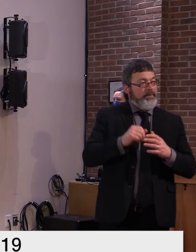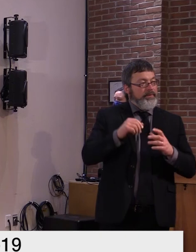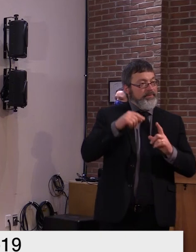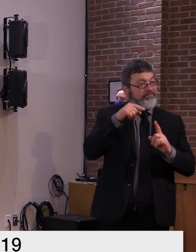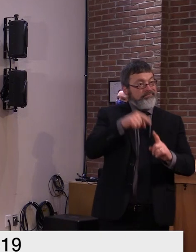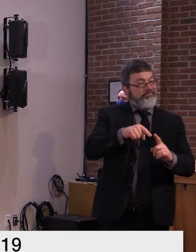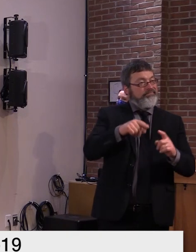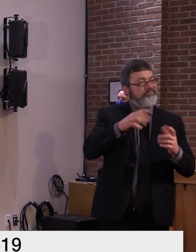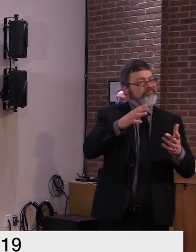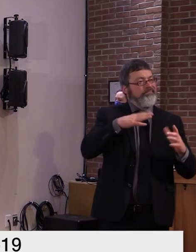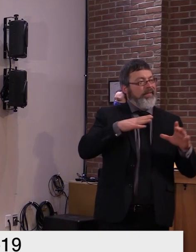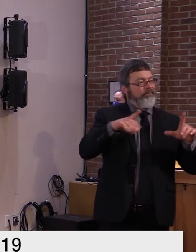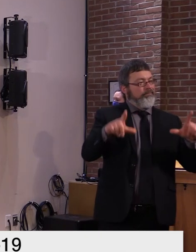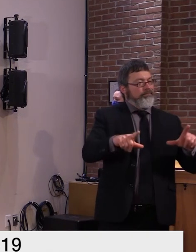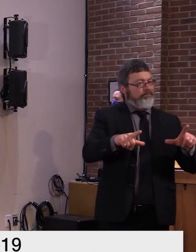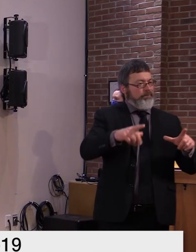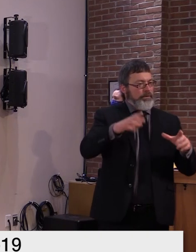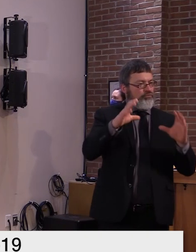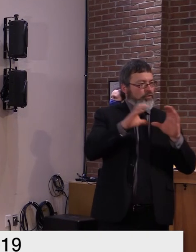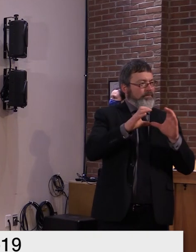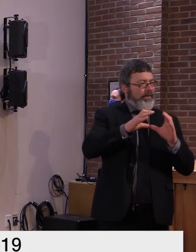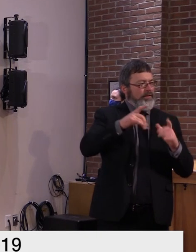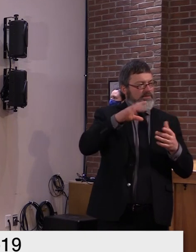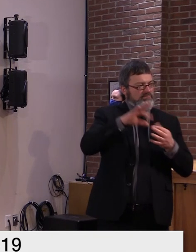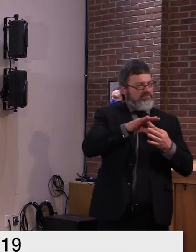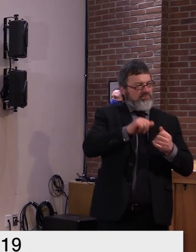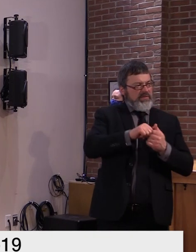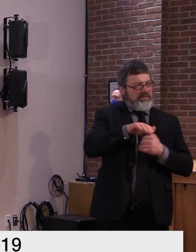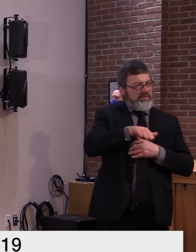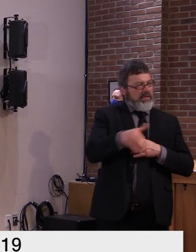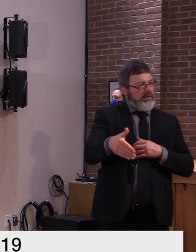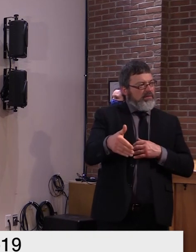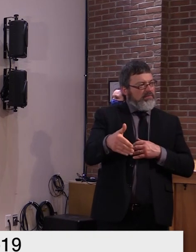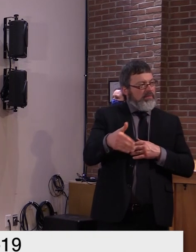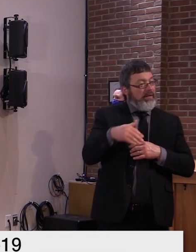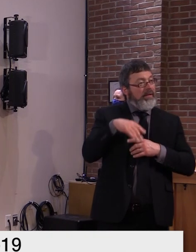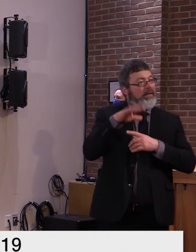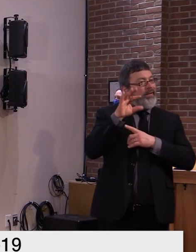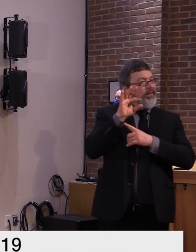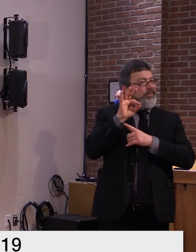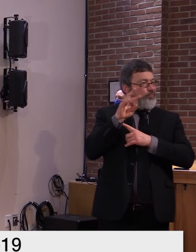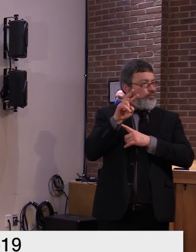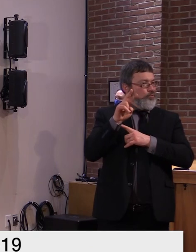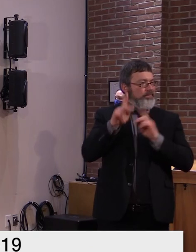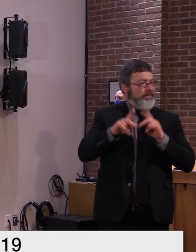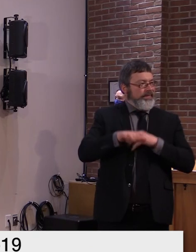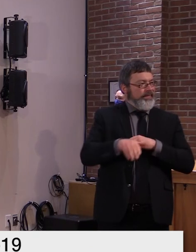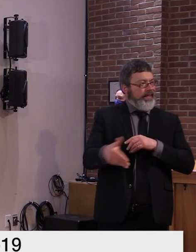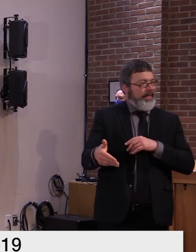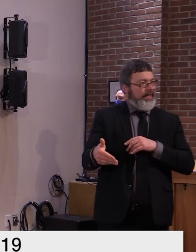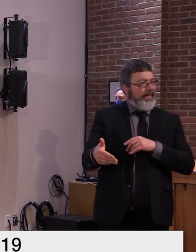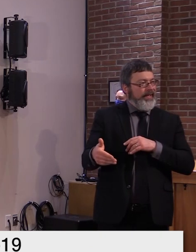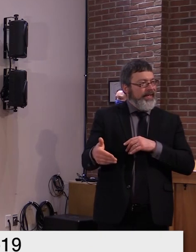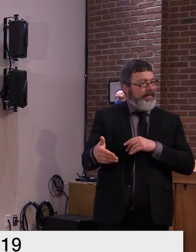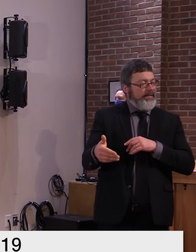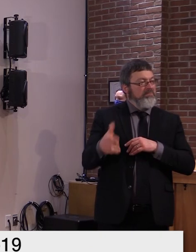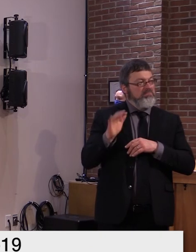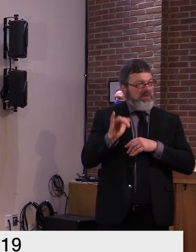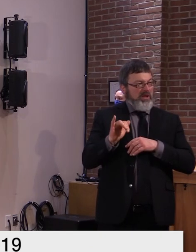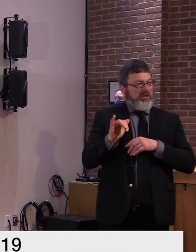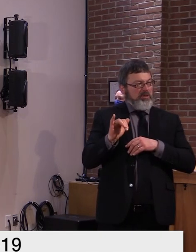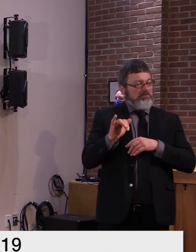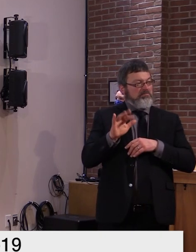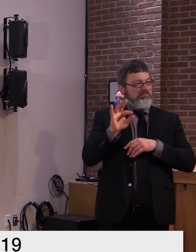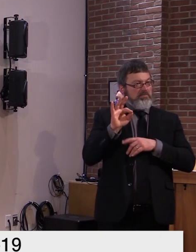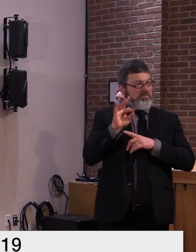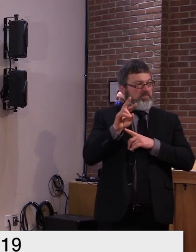the 93 Vermonters, how many or even roughly what percentage list COVID as the